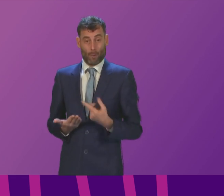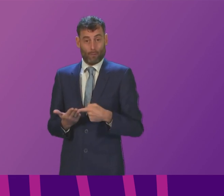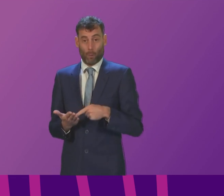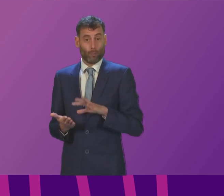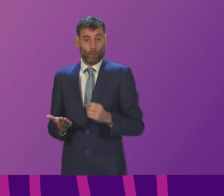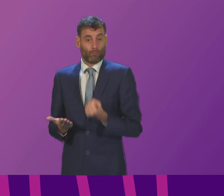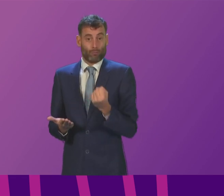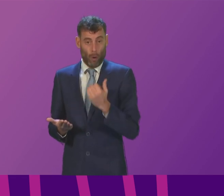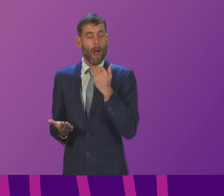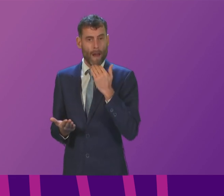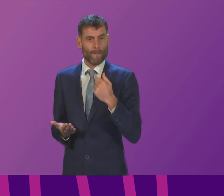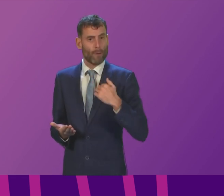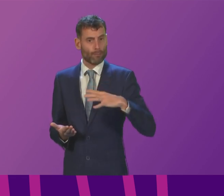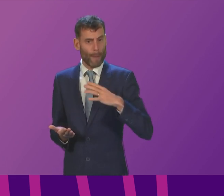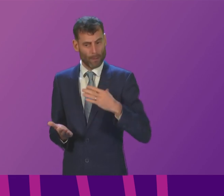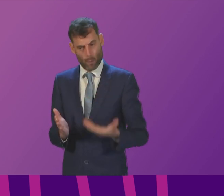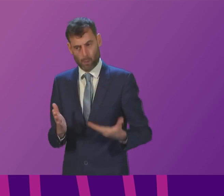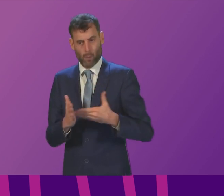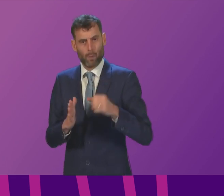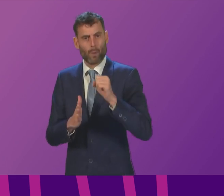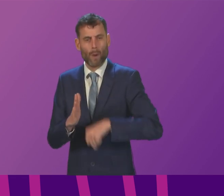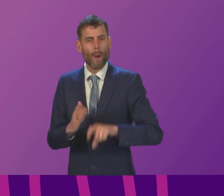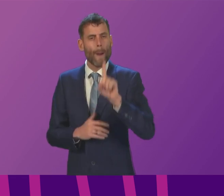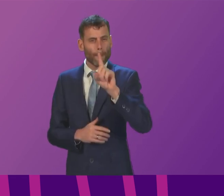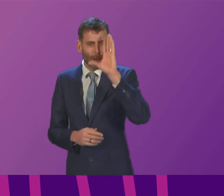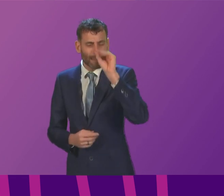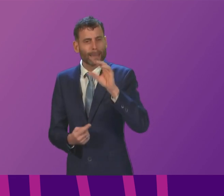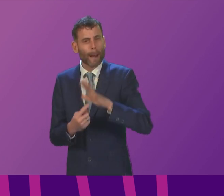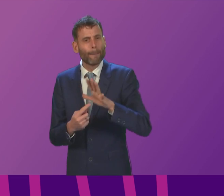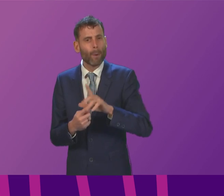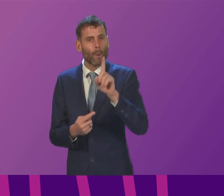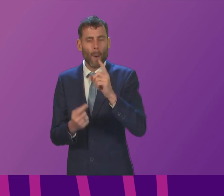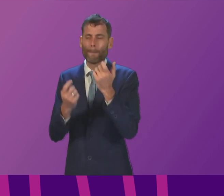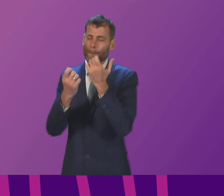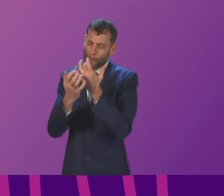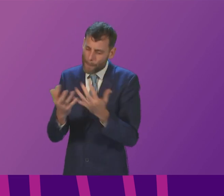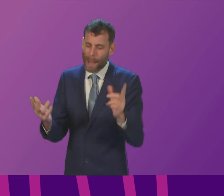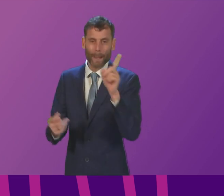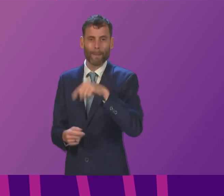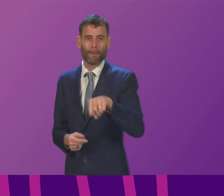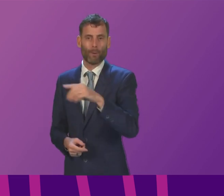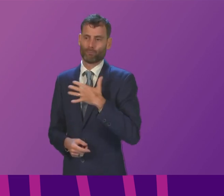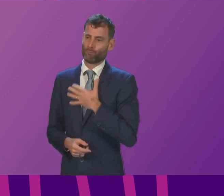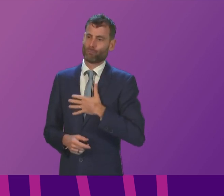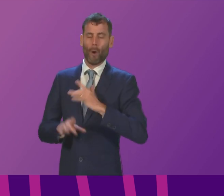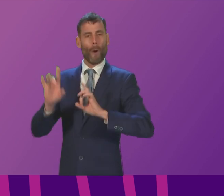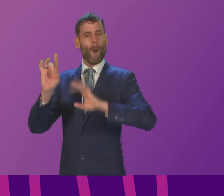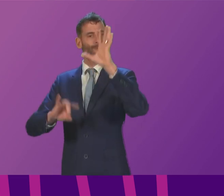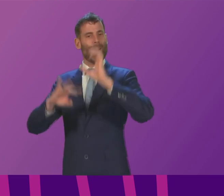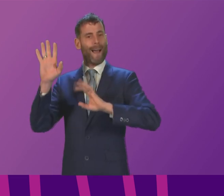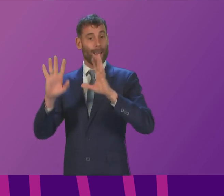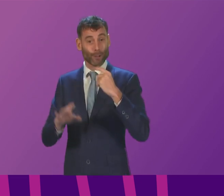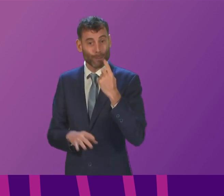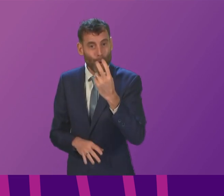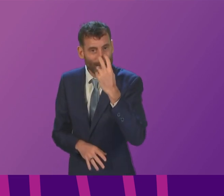would say obviously people want to responsibly enjoy bonfire nights of course which is tomorrow but to say to